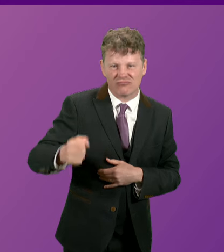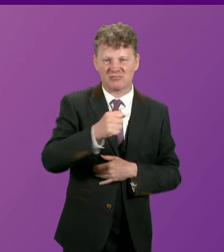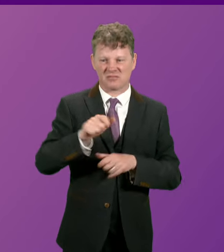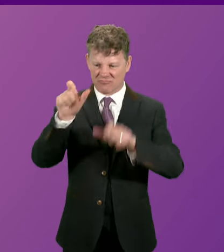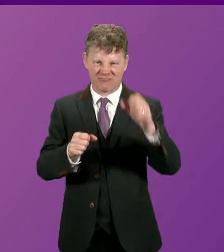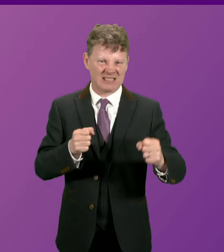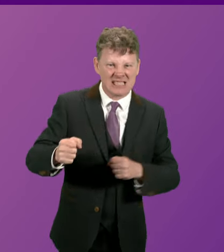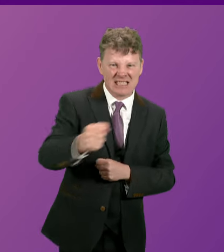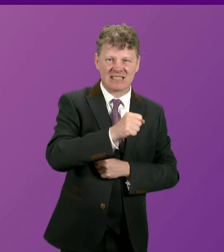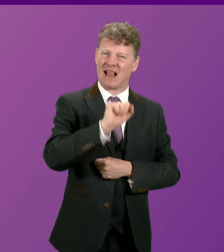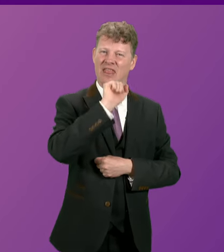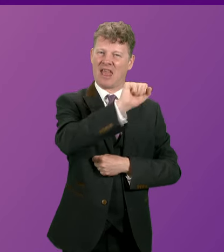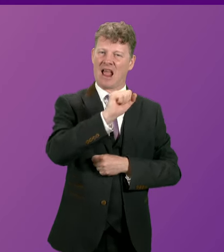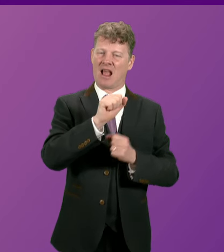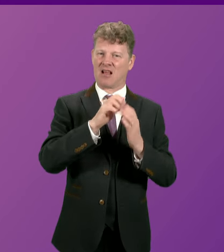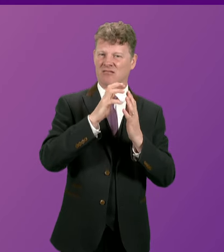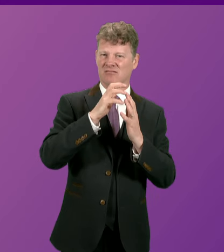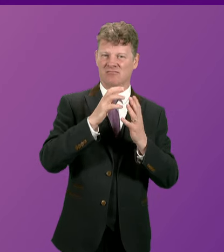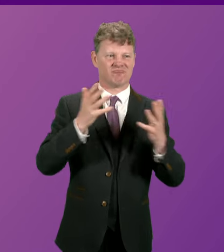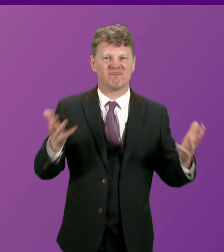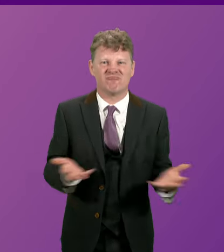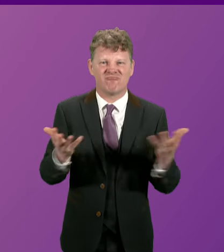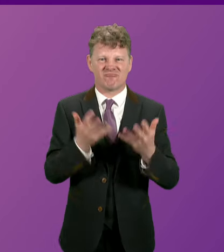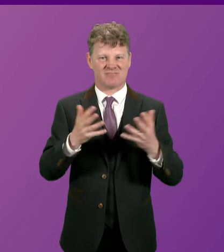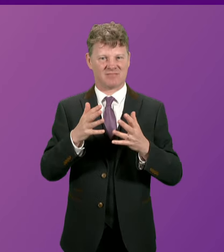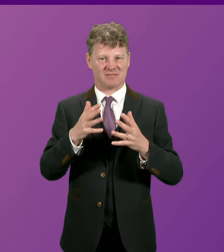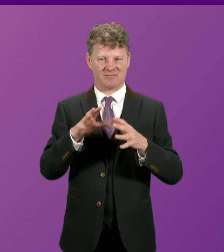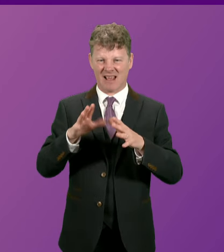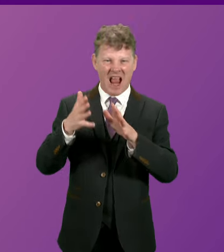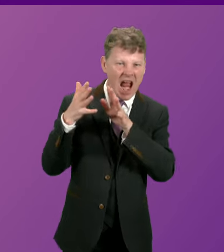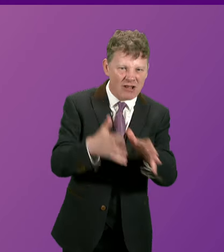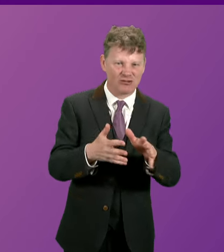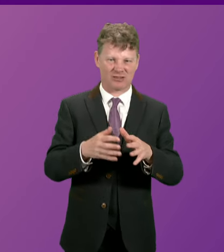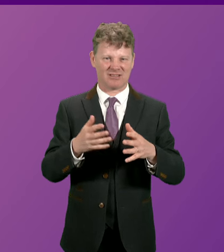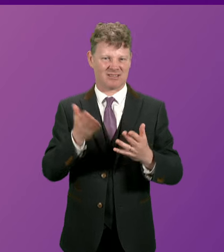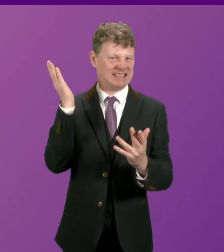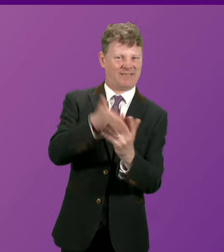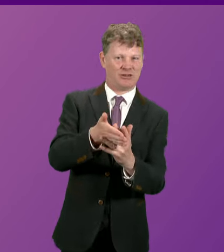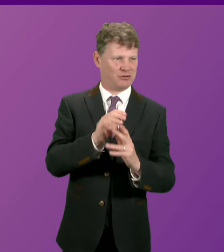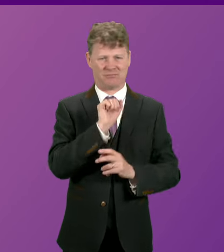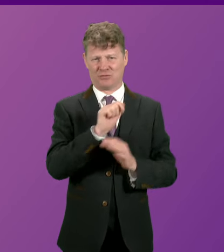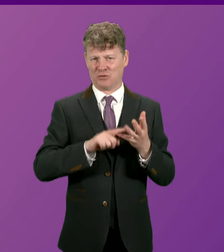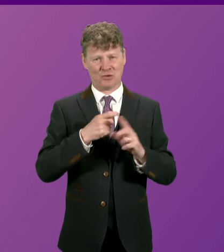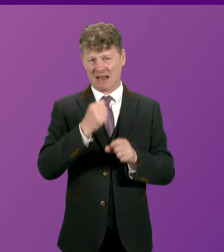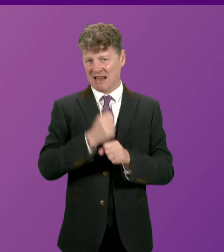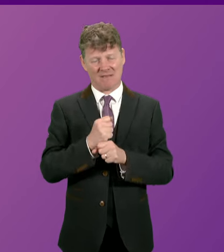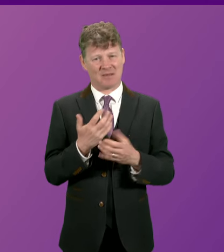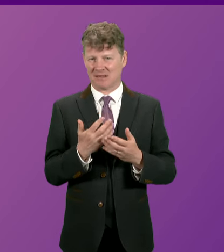and I'm afraid that inflammatory rhetoric that stoking the flames of division is only detrimental for